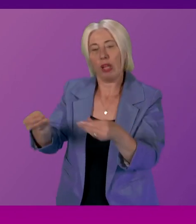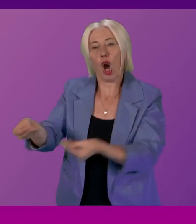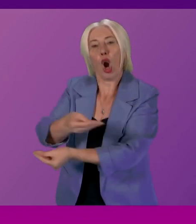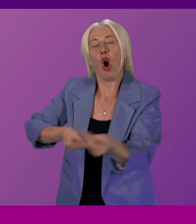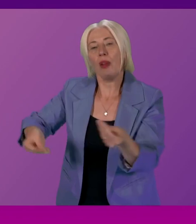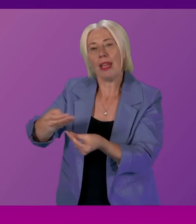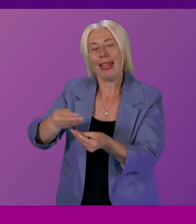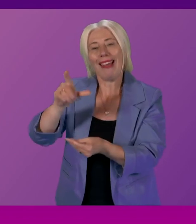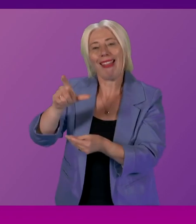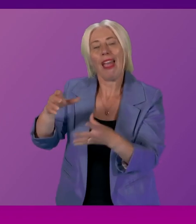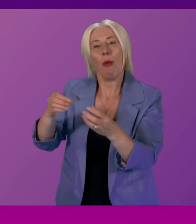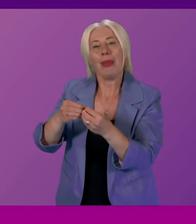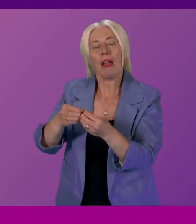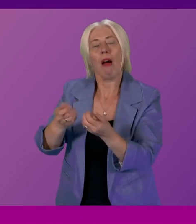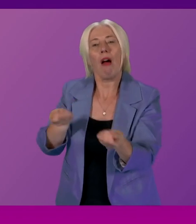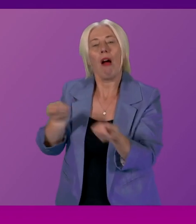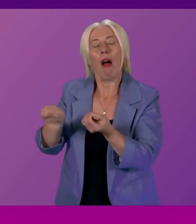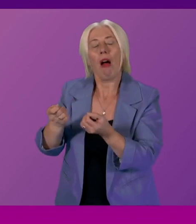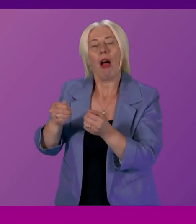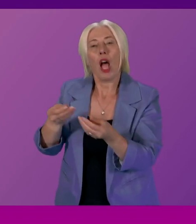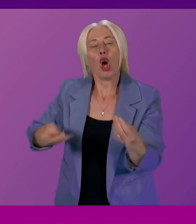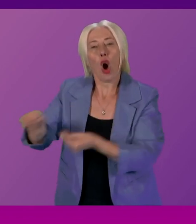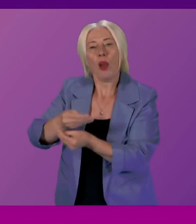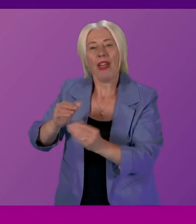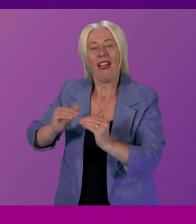Clare Baker the convener of economy and fair work committee